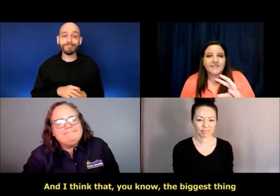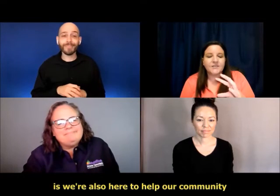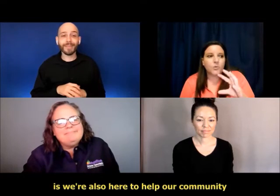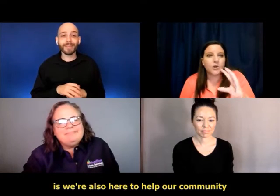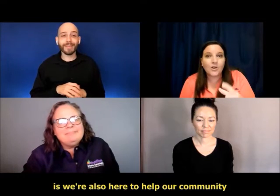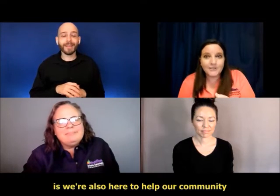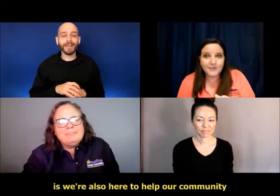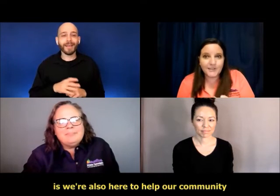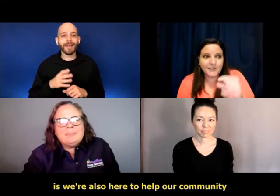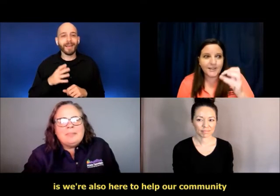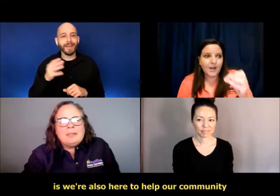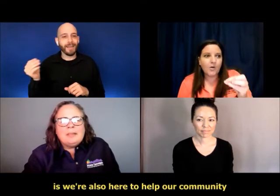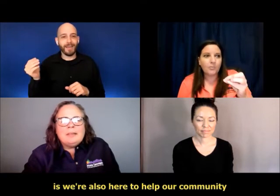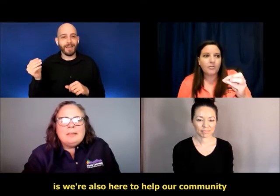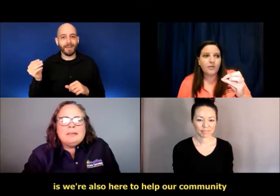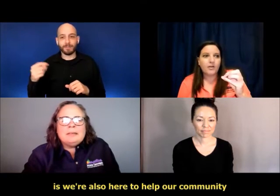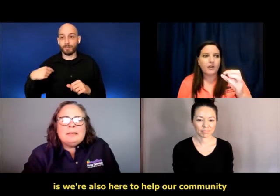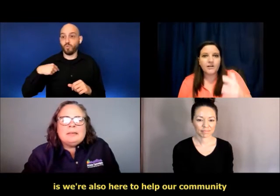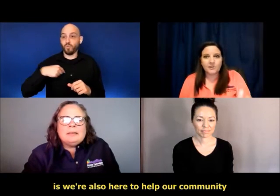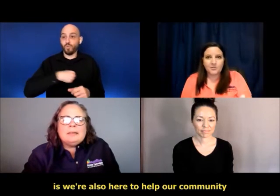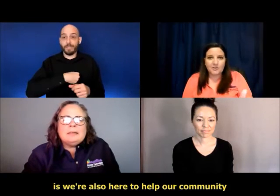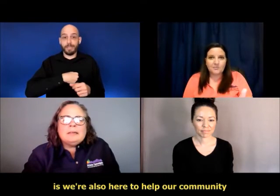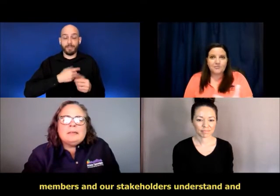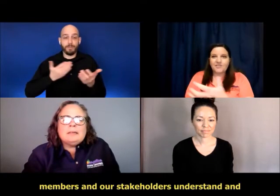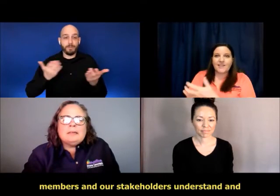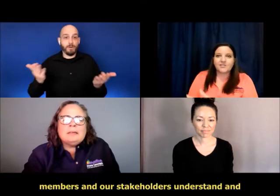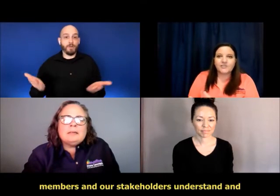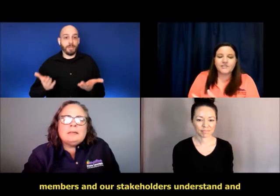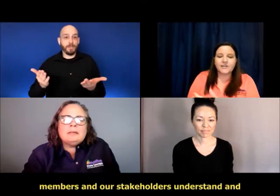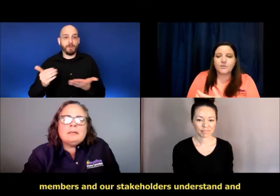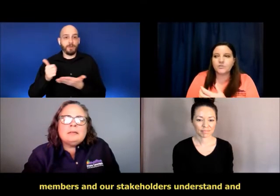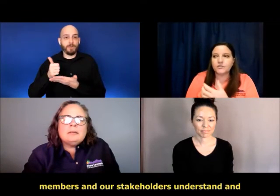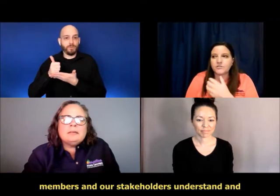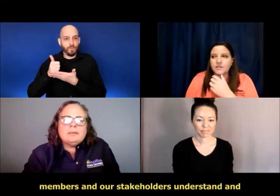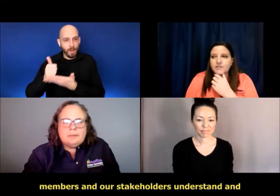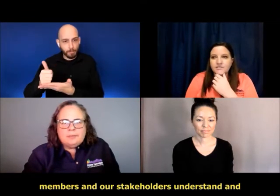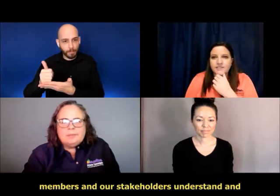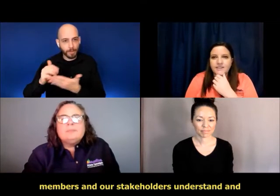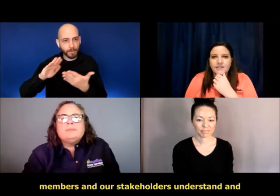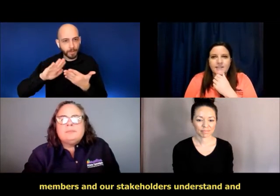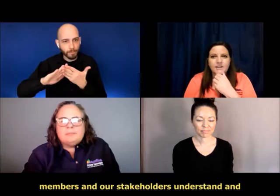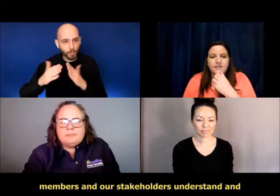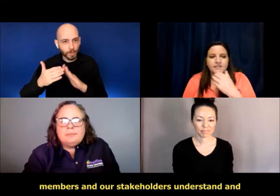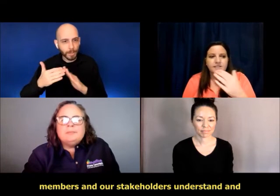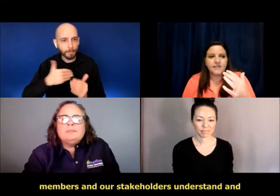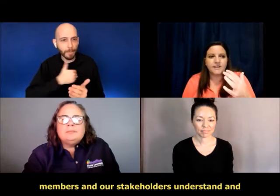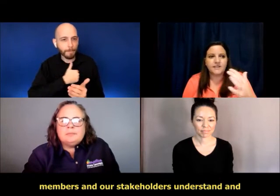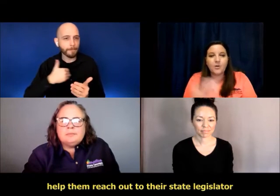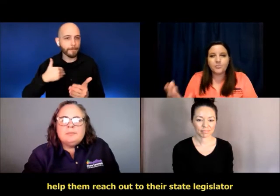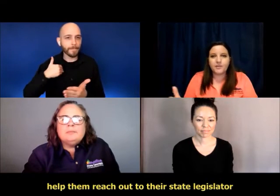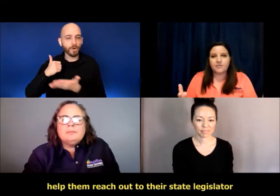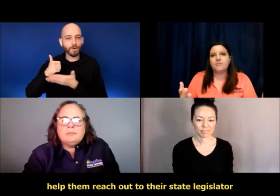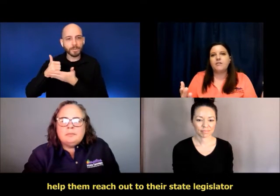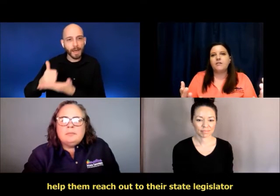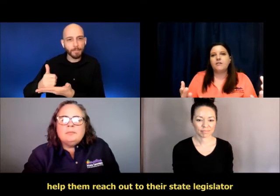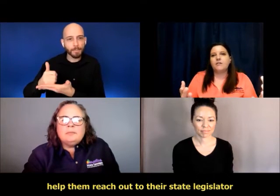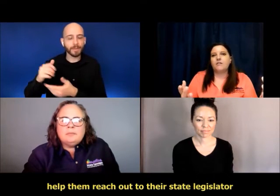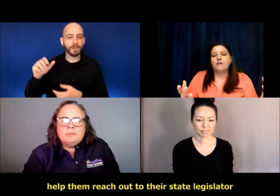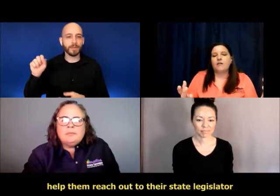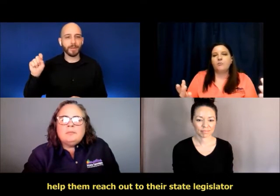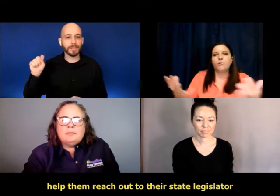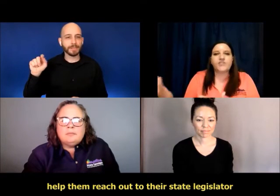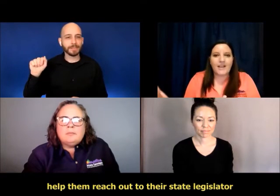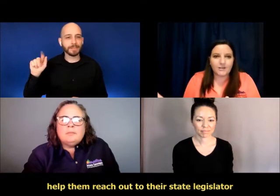biggest thing is we're also here to help our community members and our stakeholders understand and, and, and help them,